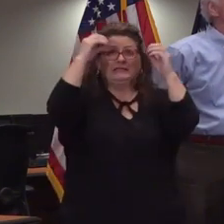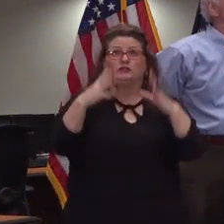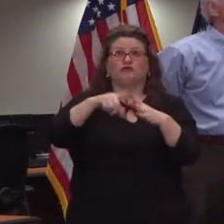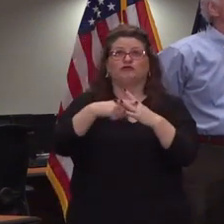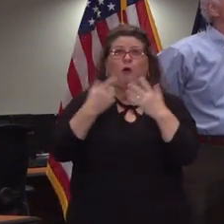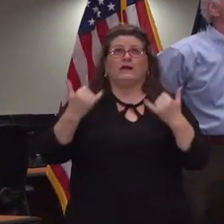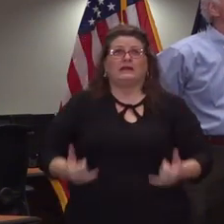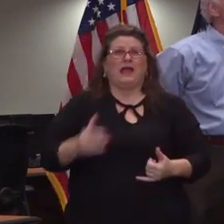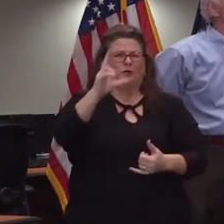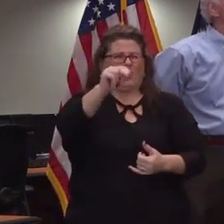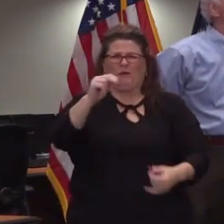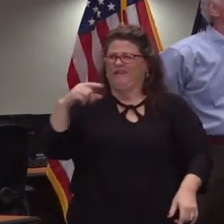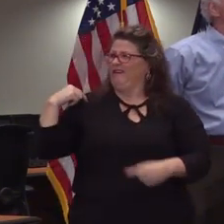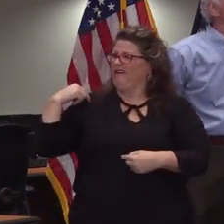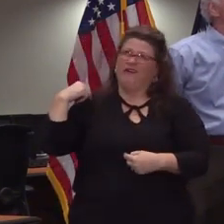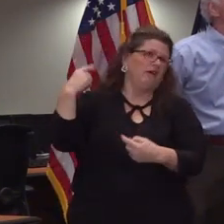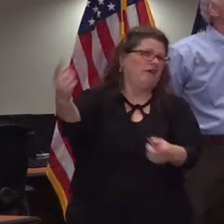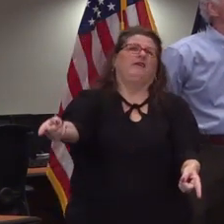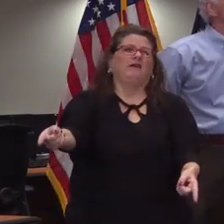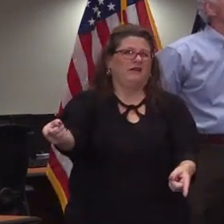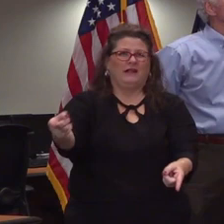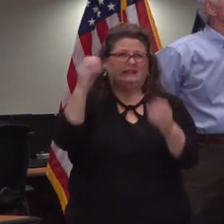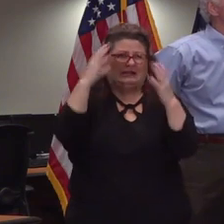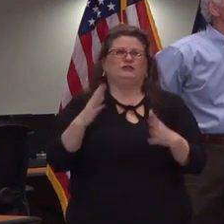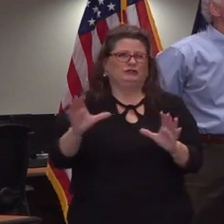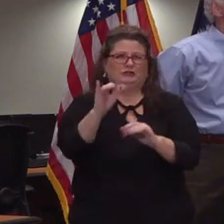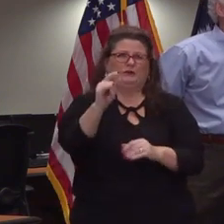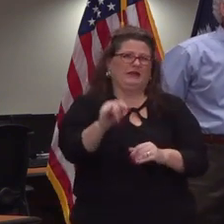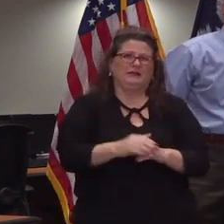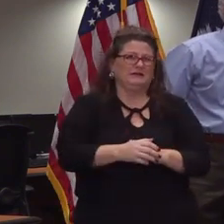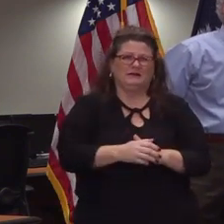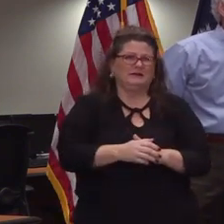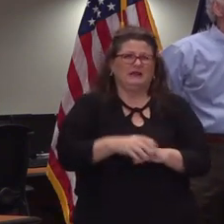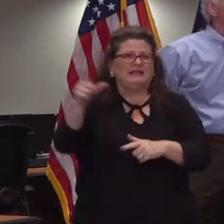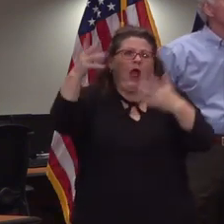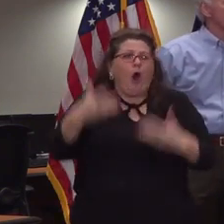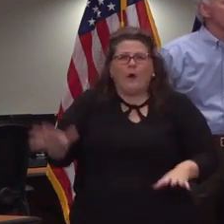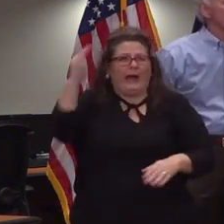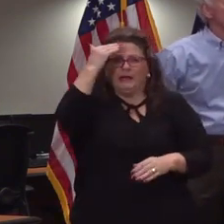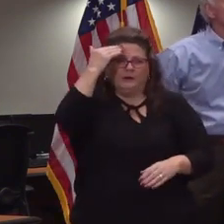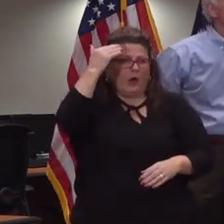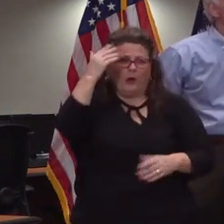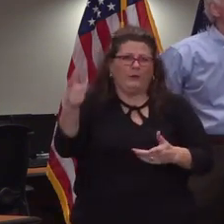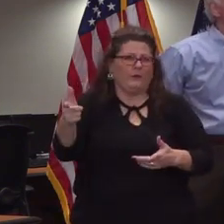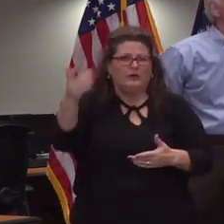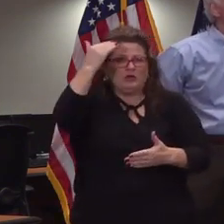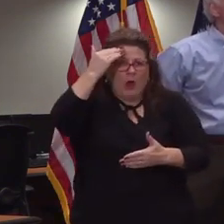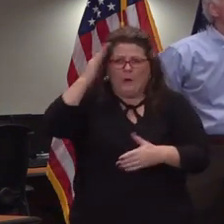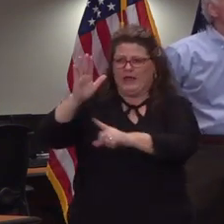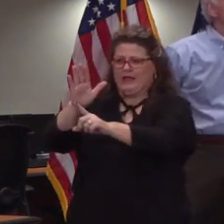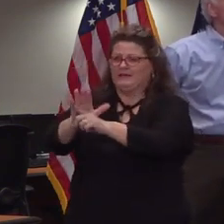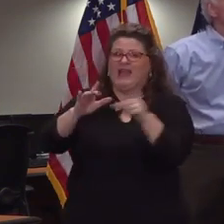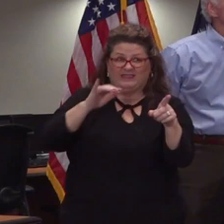to do this they know how to assess their children at the beginning of the year and to see where everybody is and start teaching their personalized learning to those